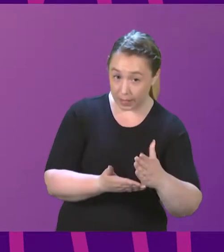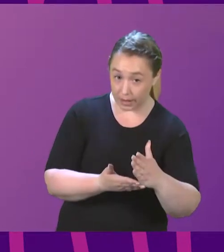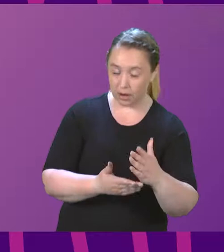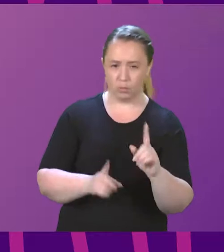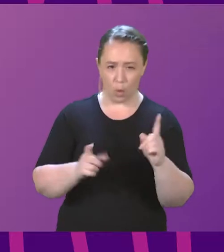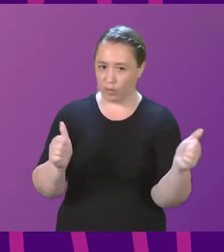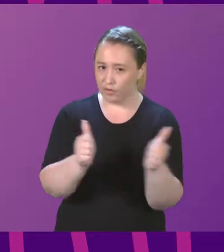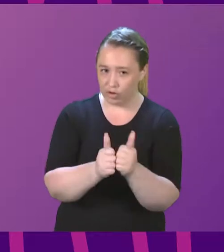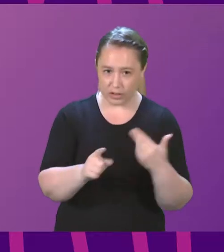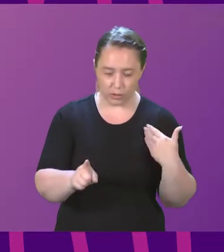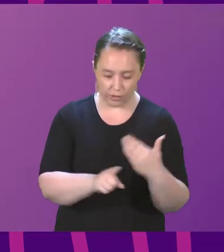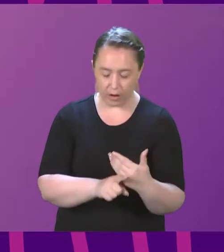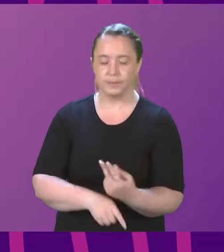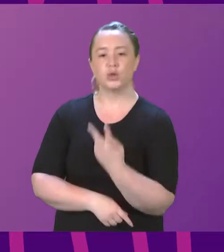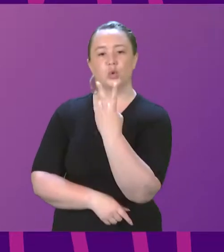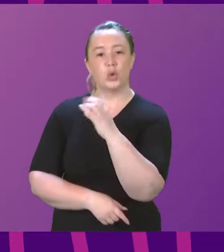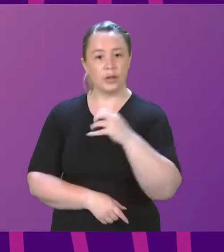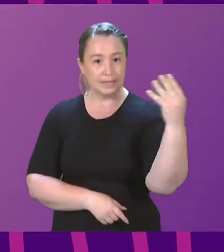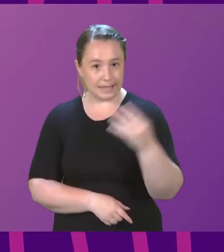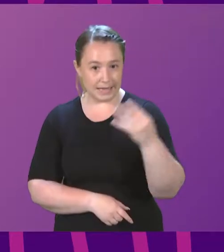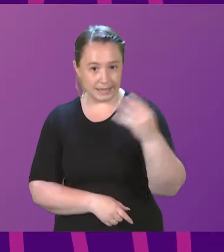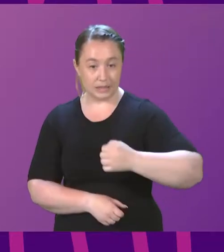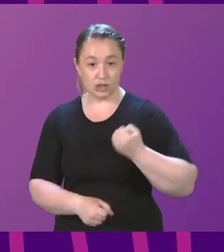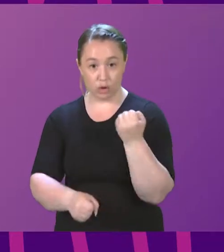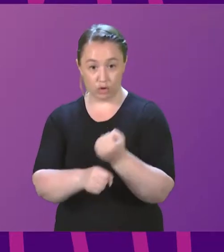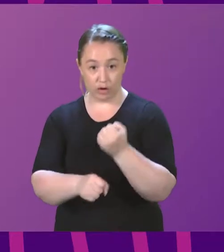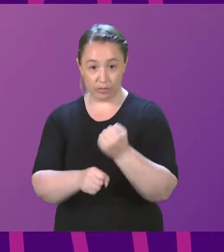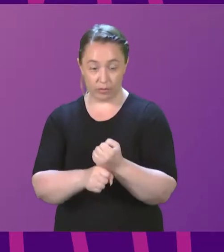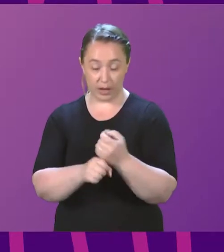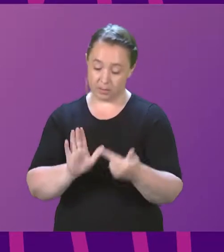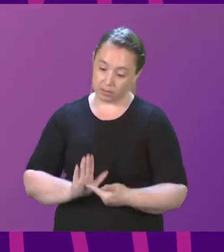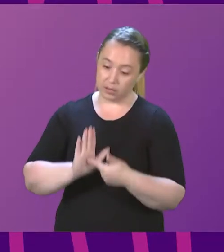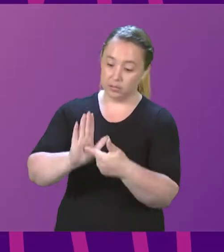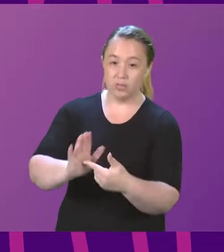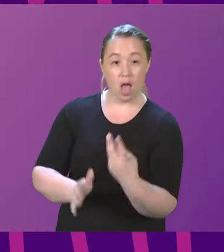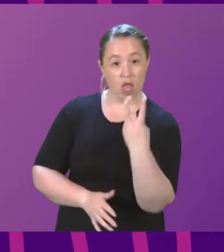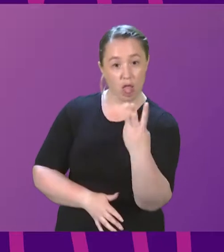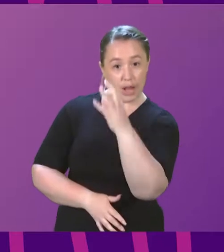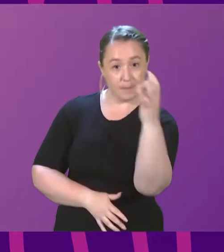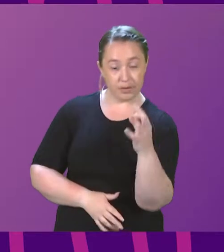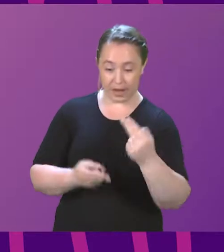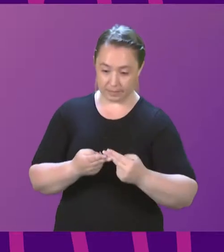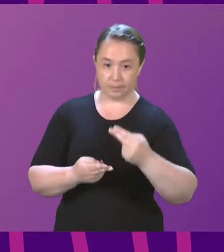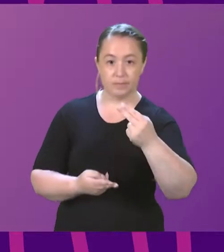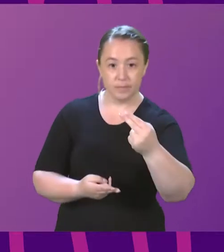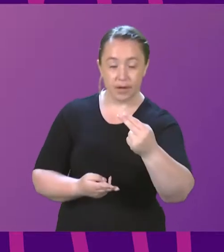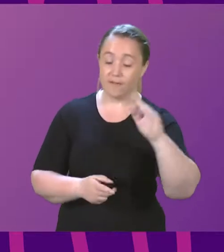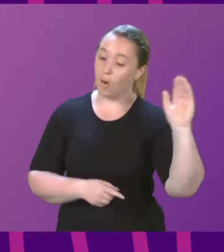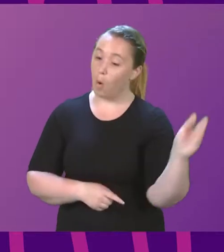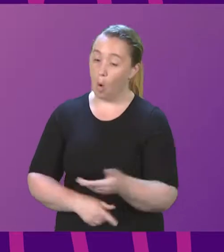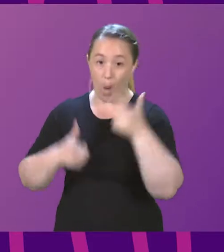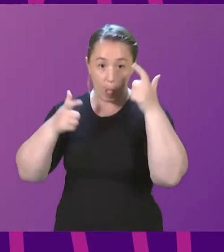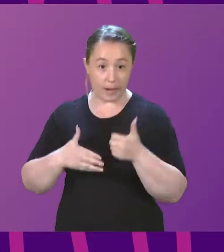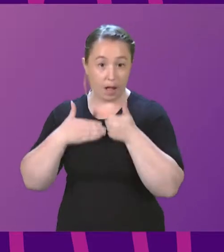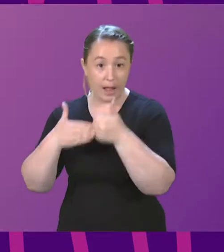far. So in 2019, the Scottish Government put forward a 3% uplift, and that was on all Legal Aid